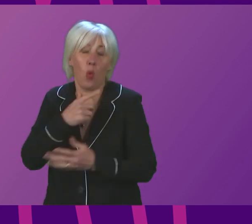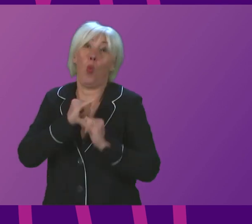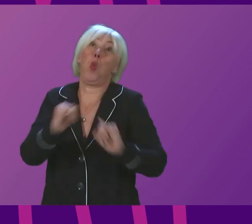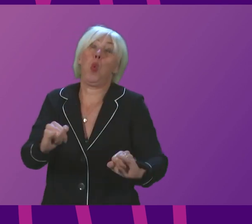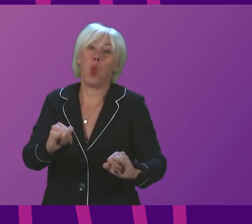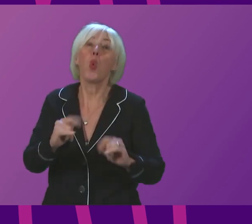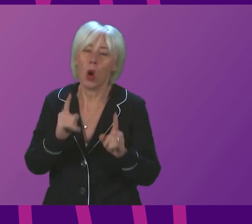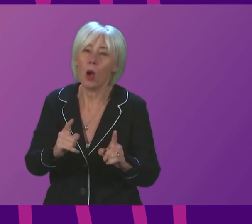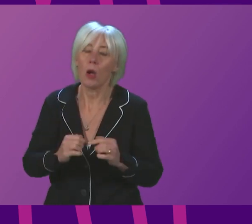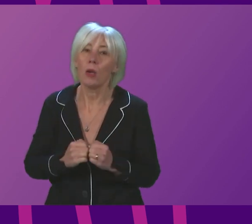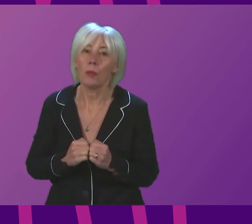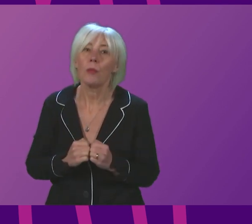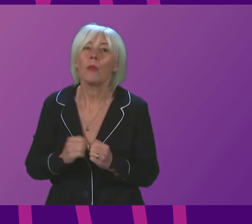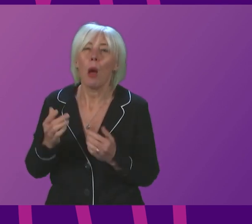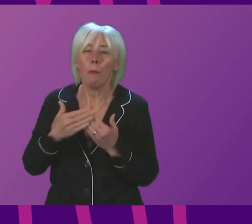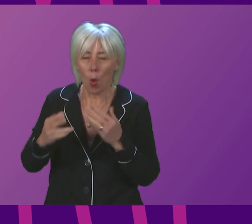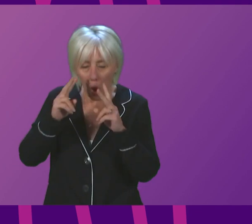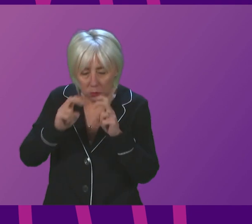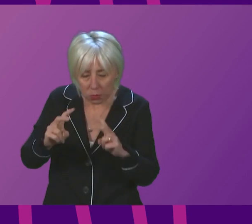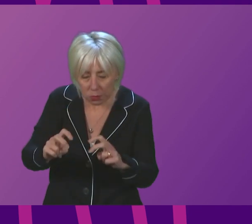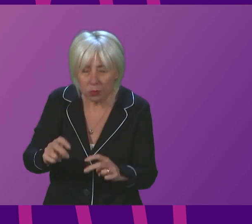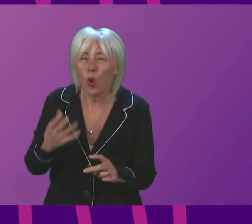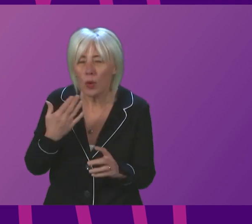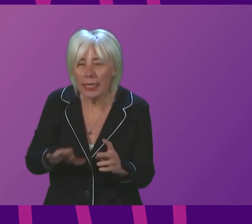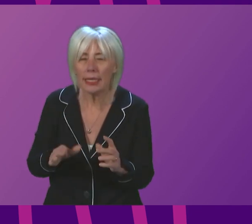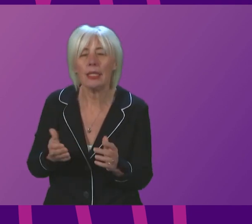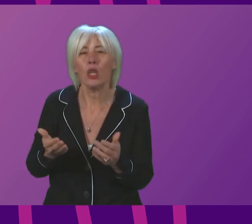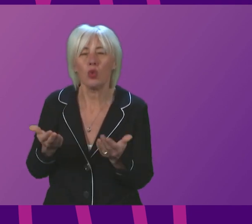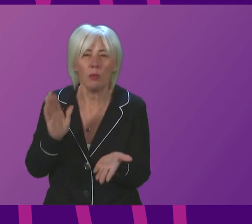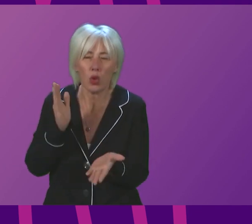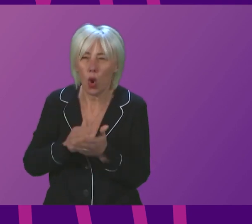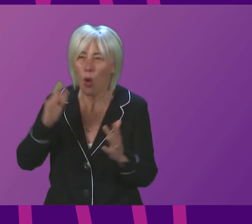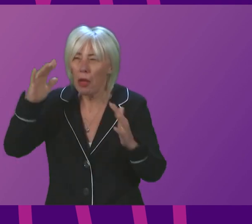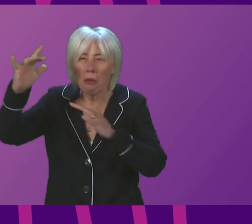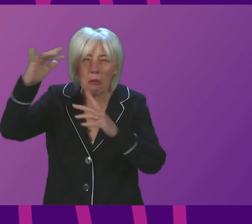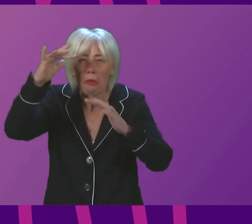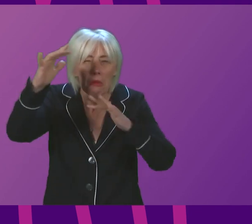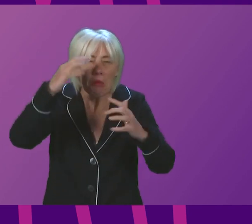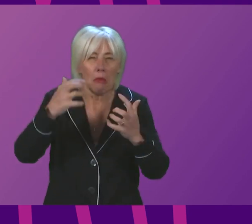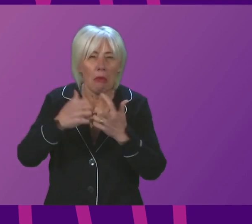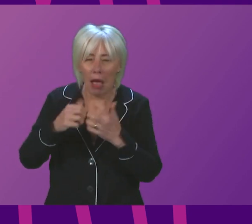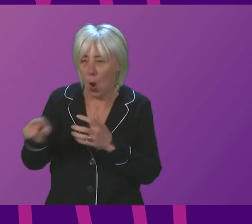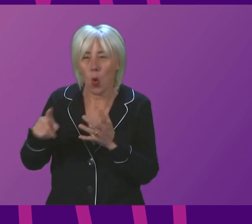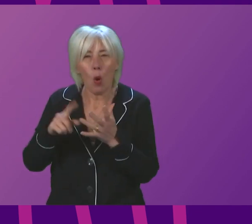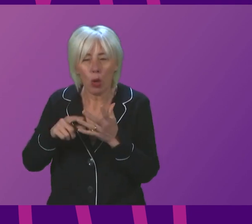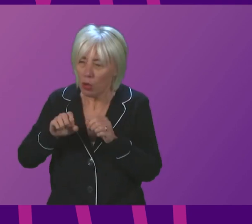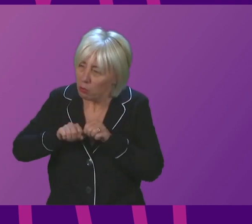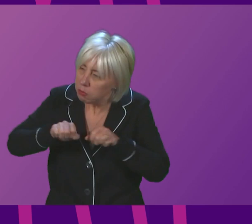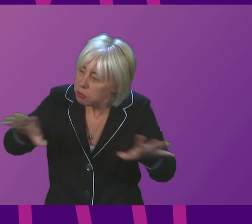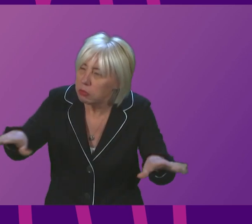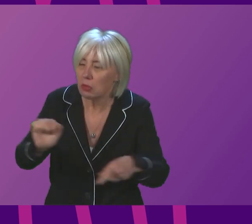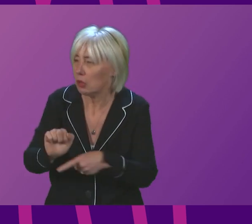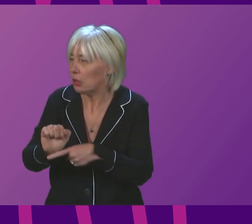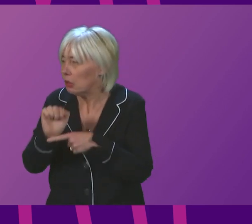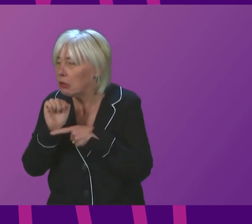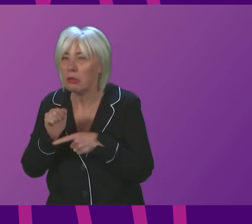Now, further data and analysis is needed to confirm all of the hypotheses about the transmissibility, immunity, evasion and